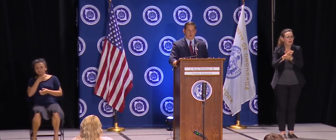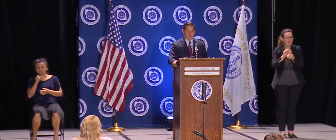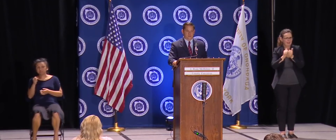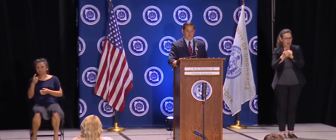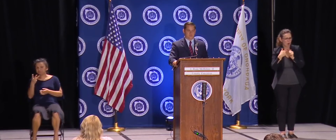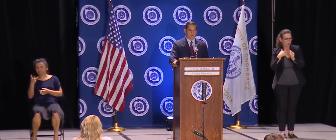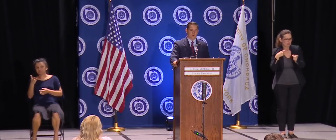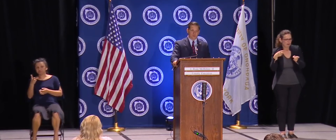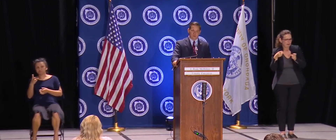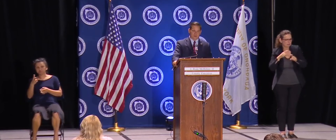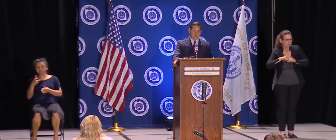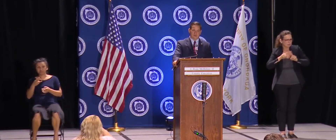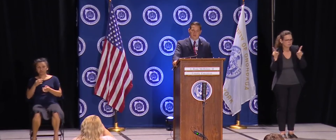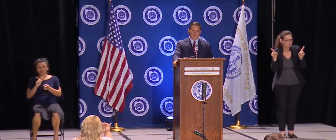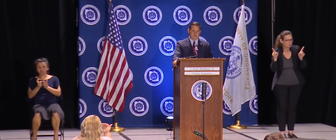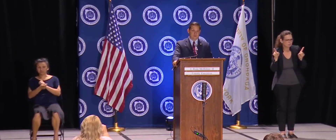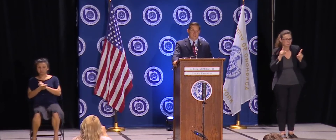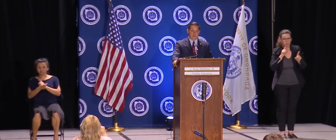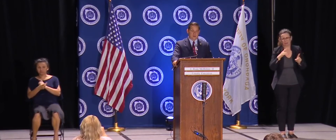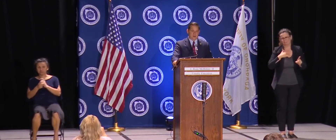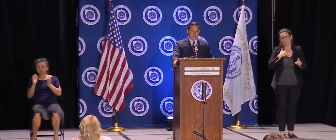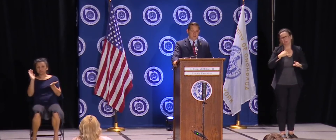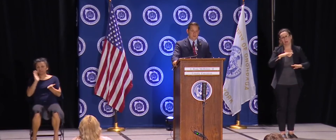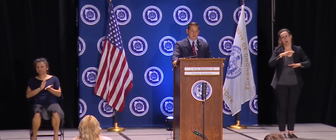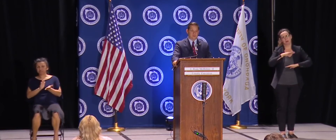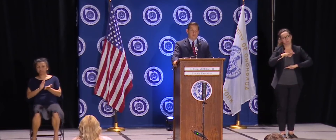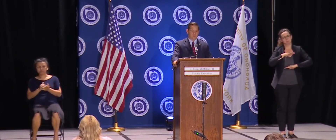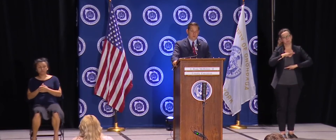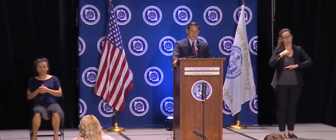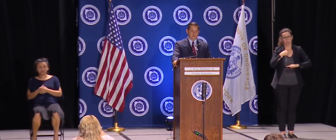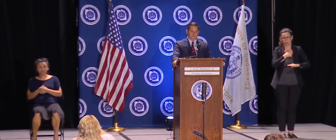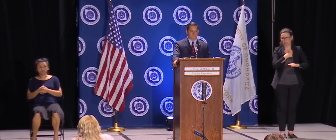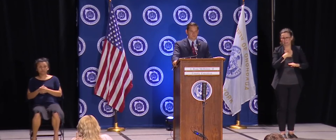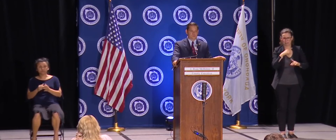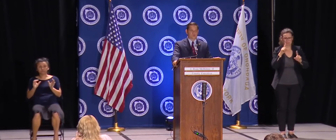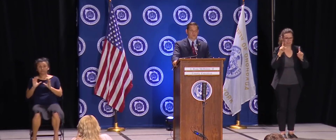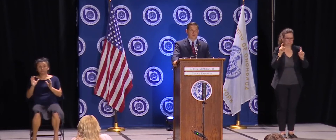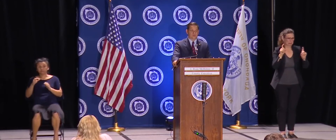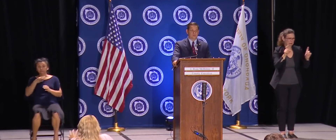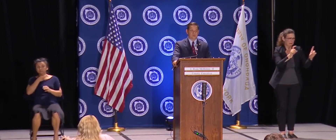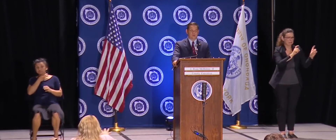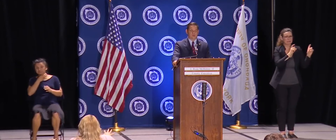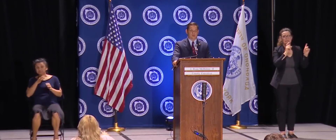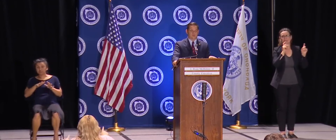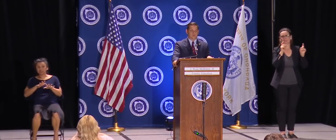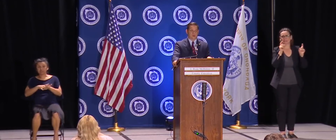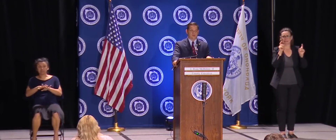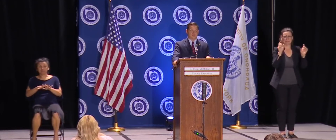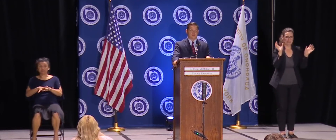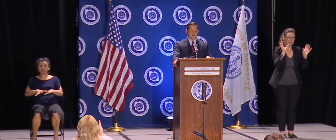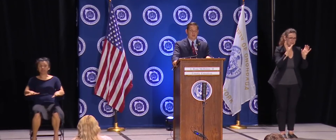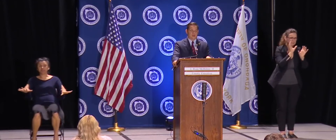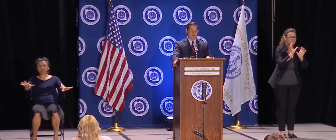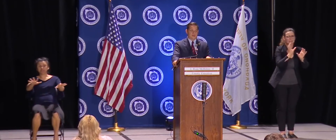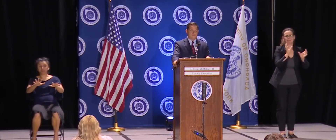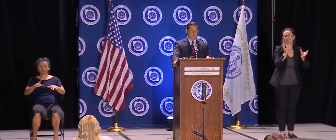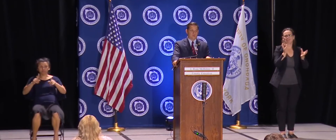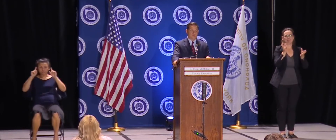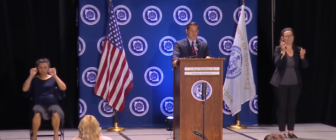with both investigations. And really, for us to,